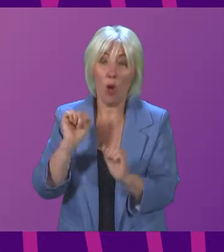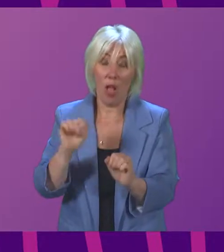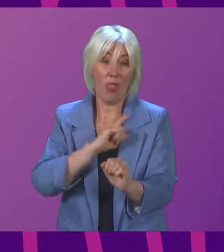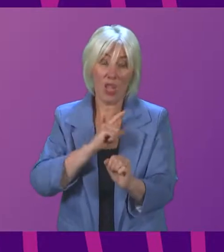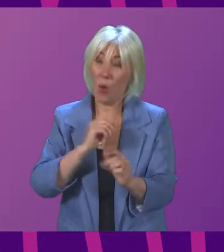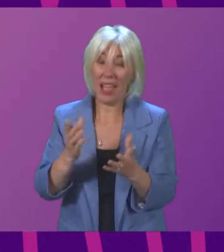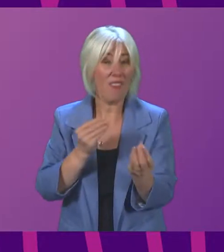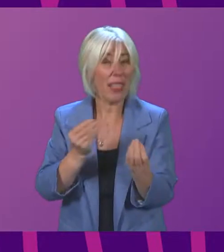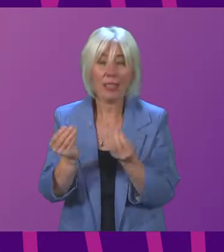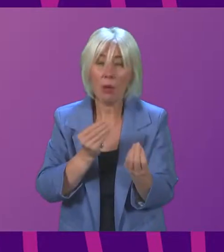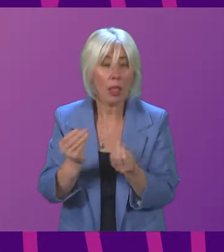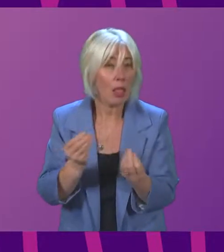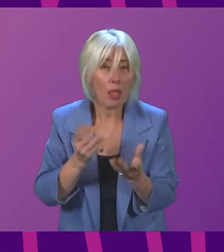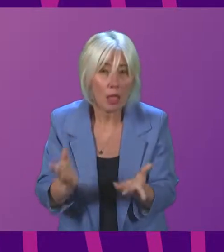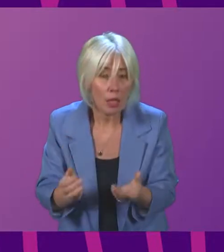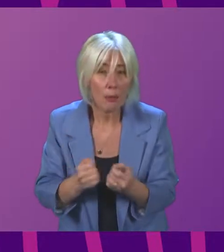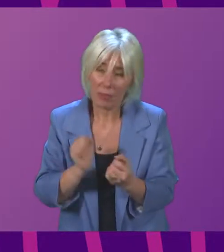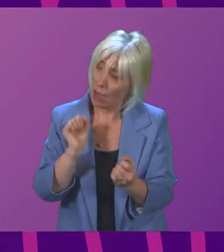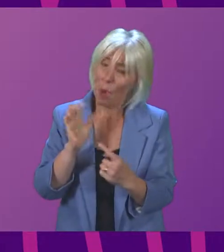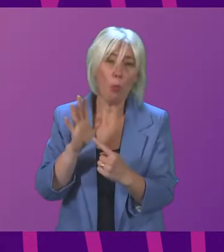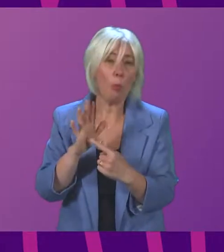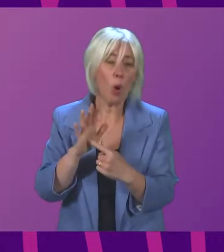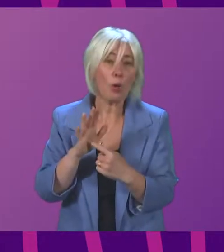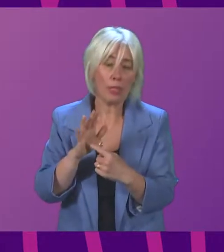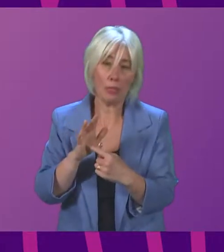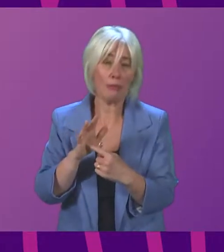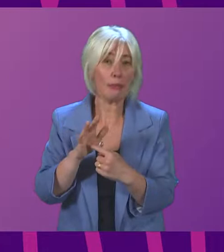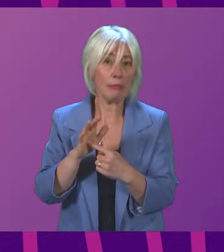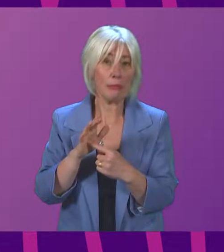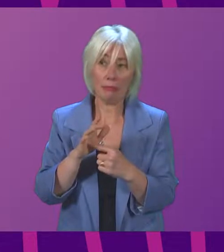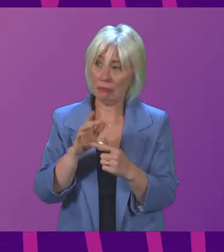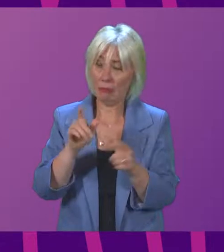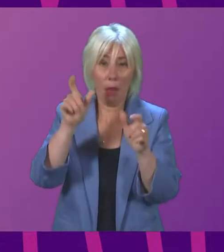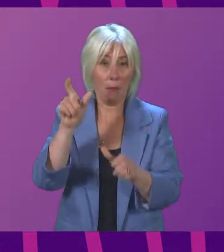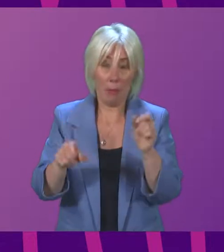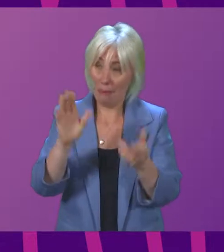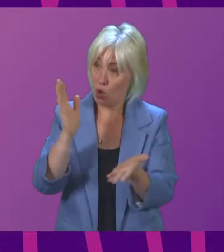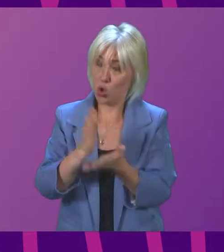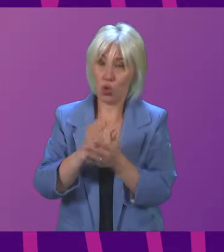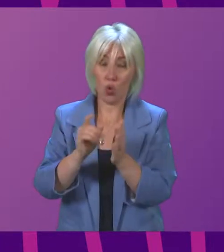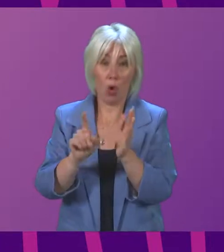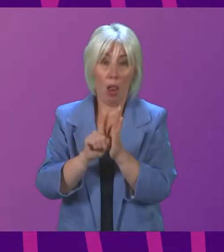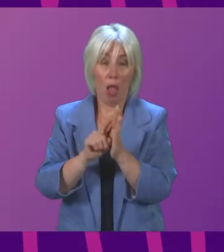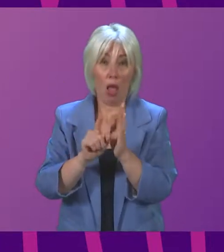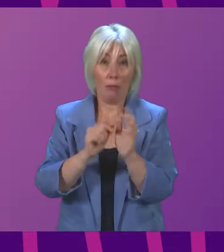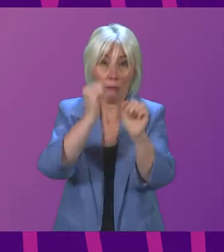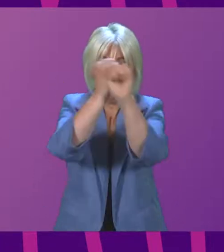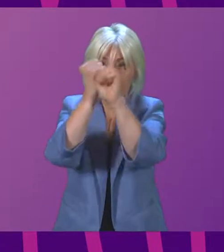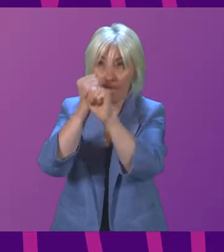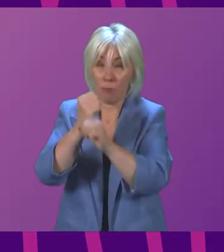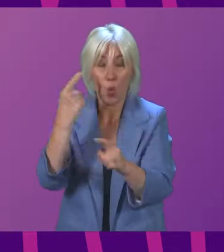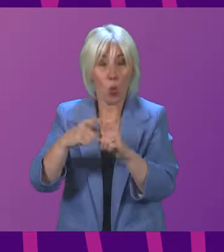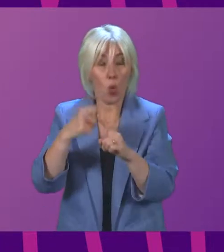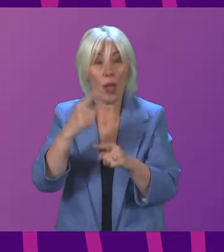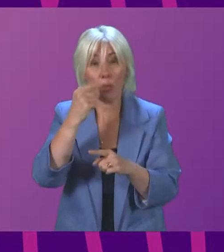level of flexibility. It is important that people get these devices installed as quickly as they can, because it improves